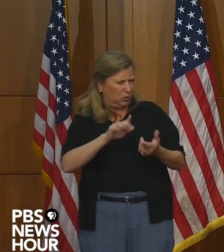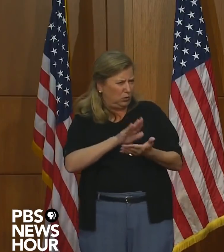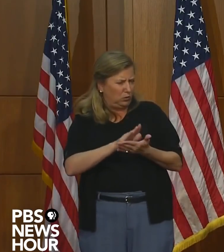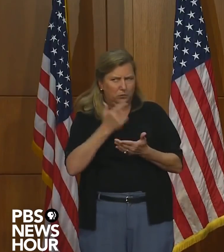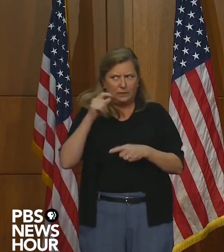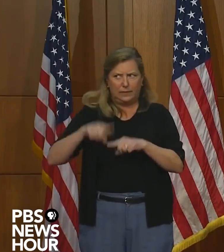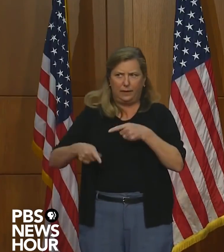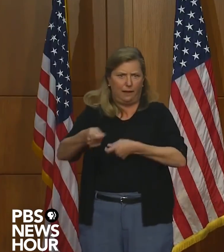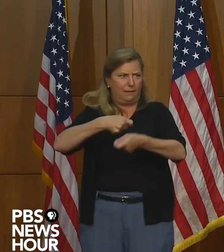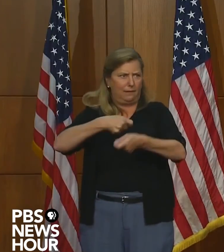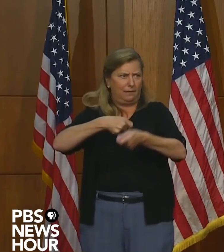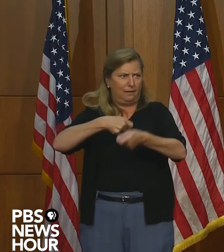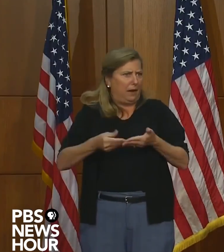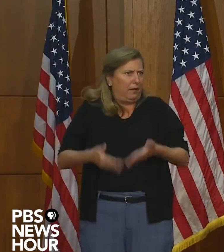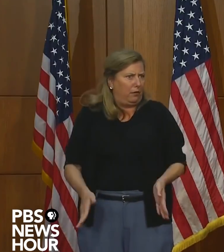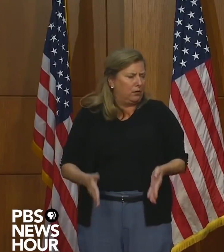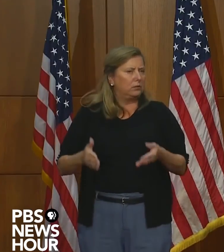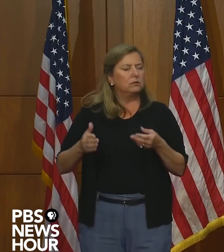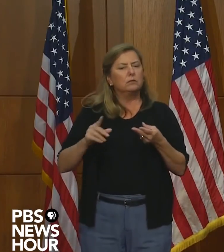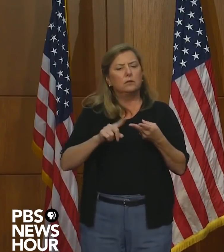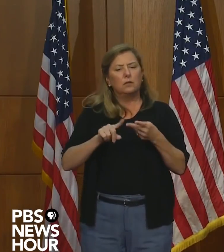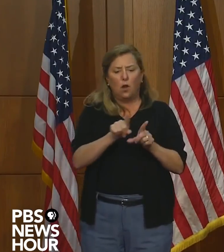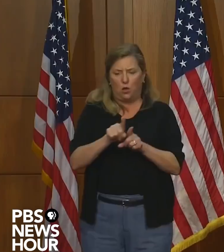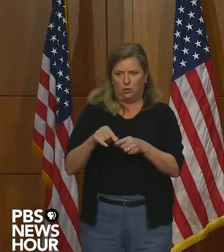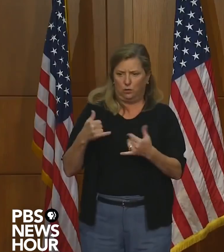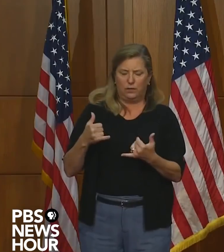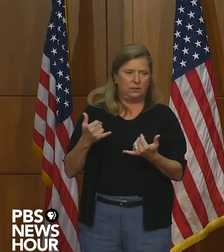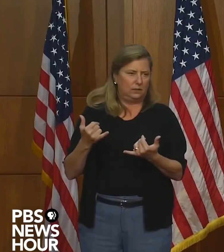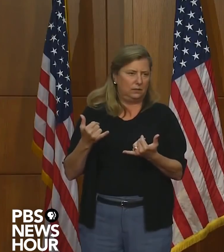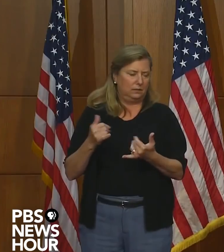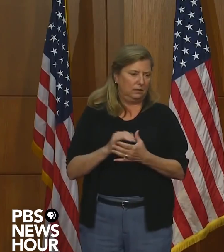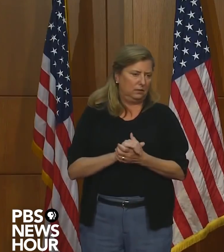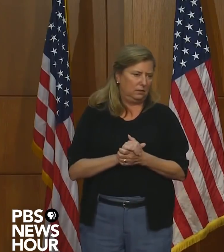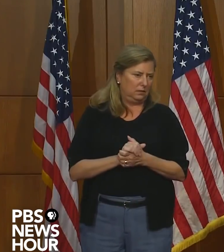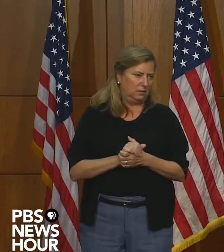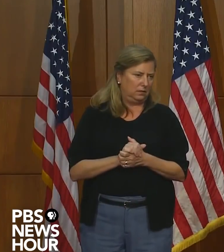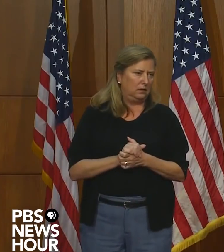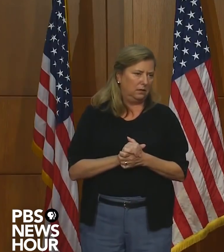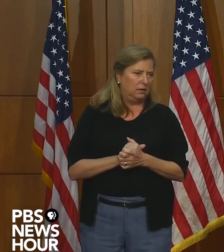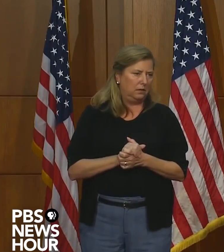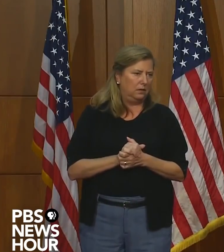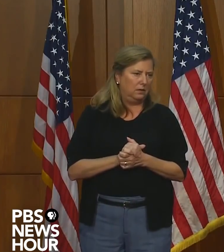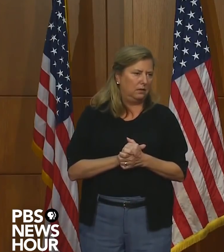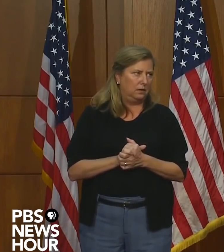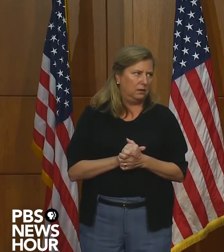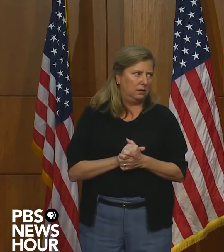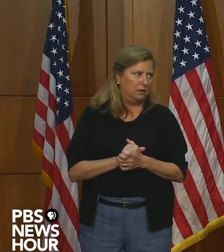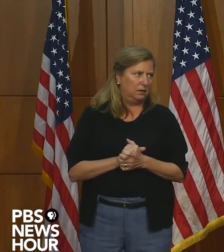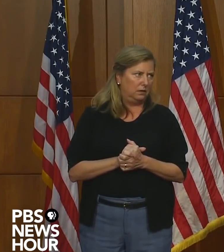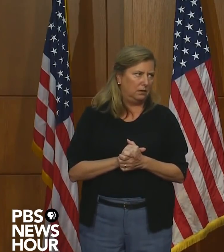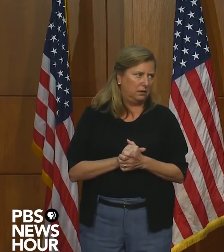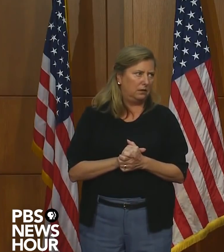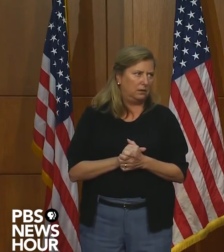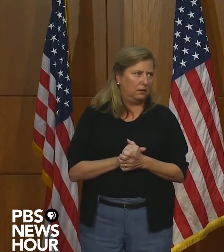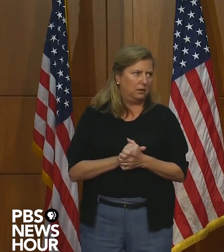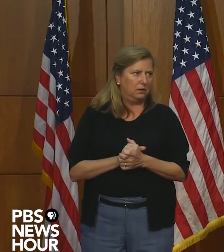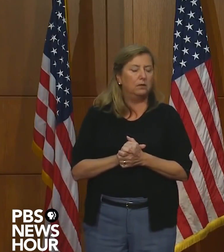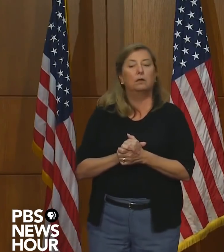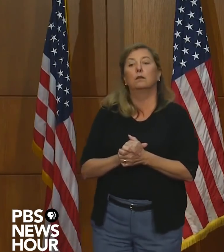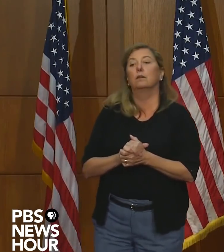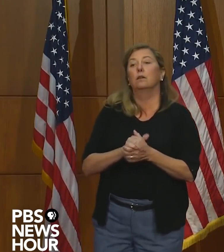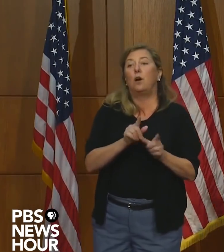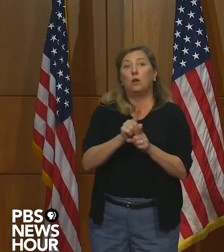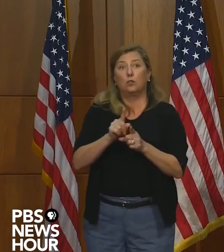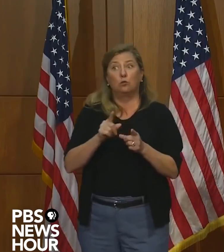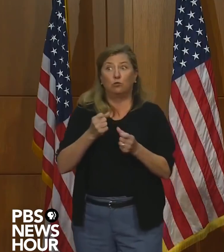And also this year was obviously, you know, historic, excuse me, in Virginia, um, you know, raising funding for schools back to